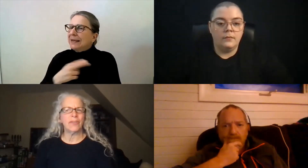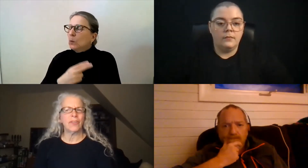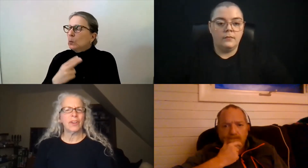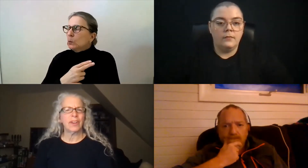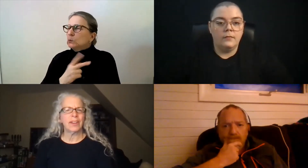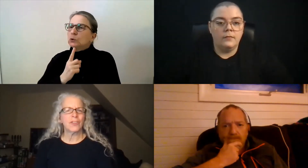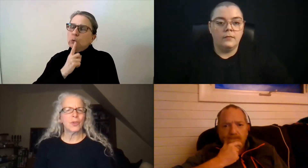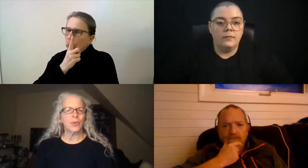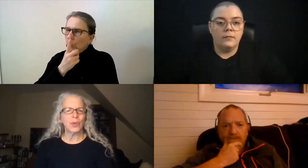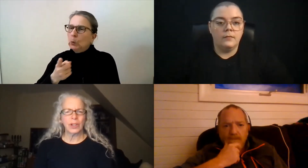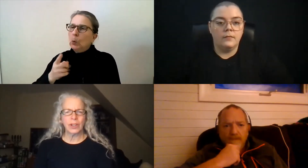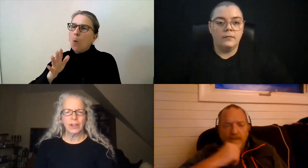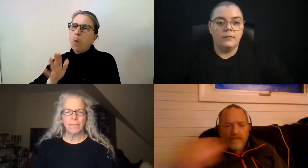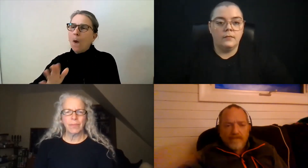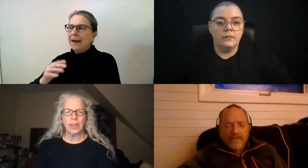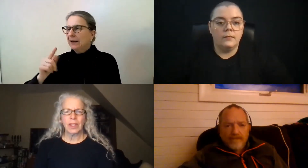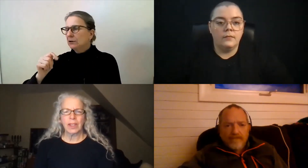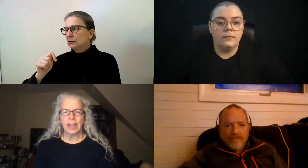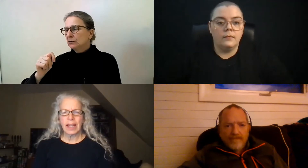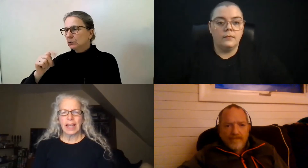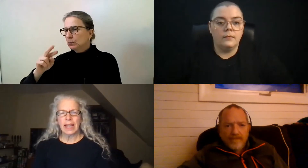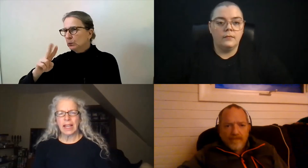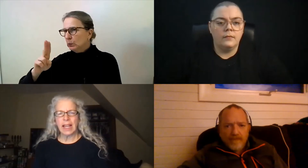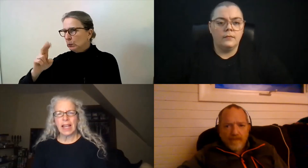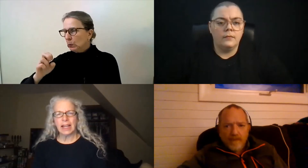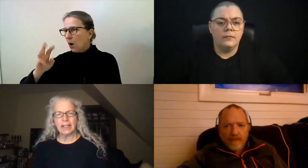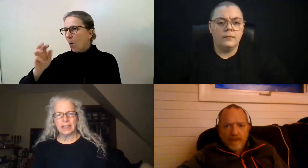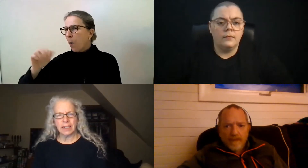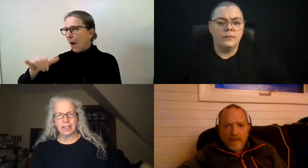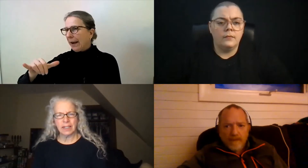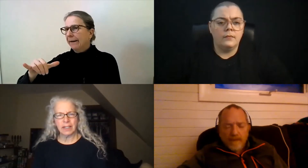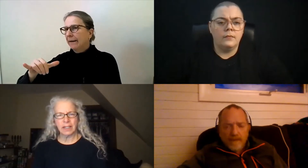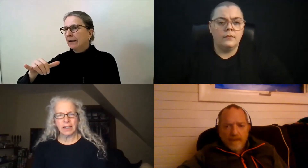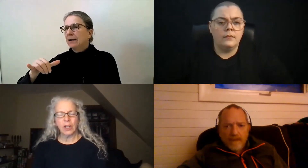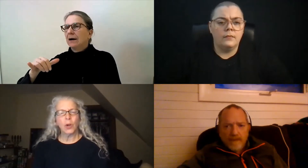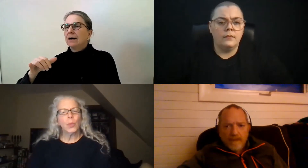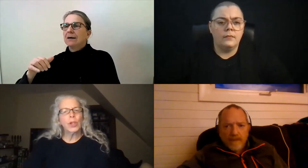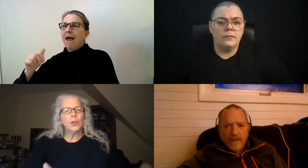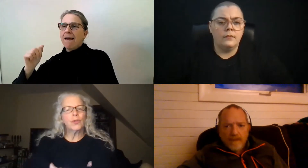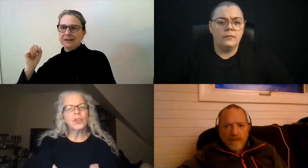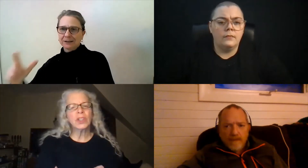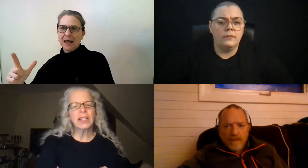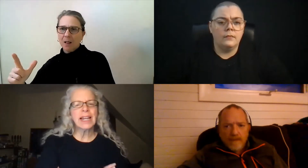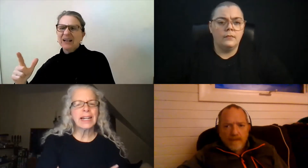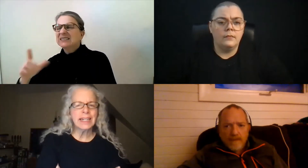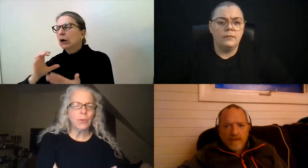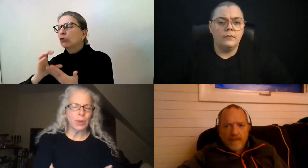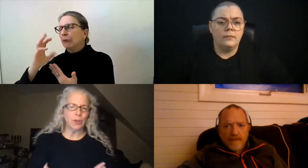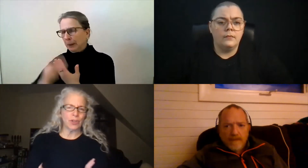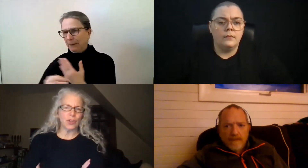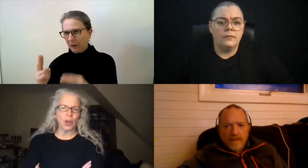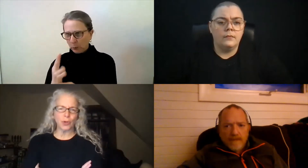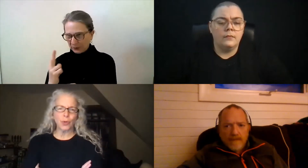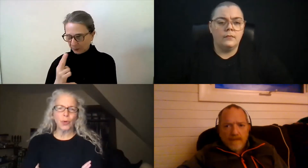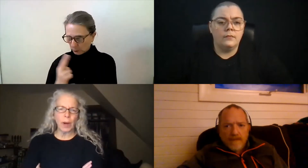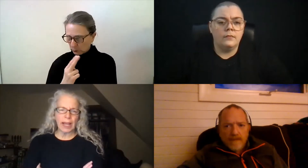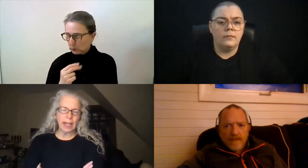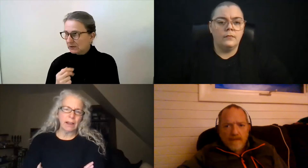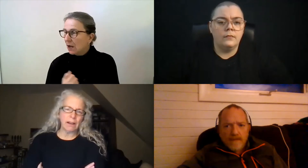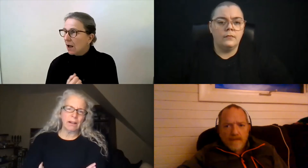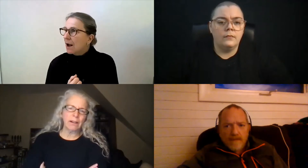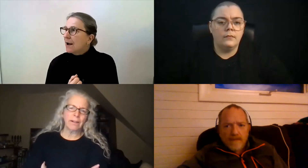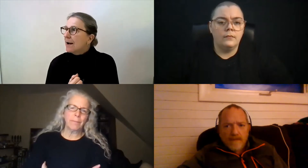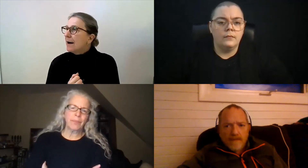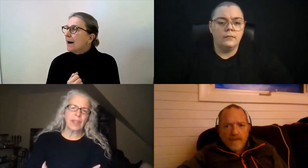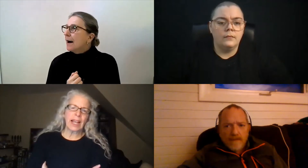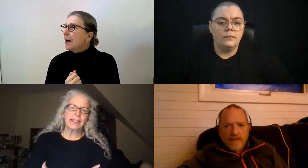five. So, and we use the technique we use is called True Way